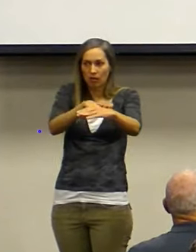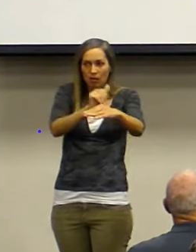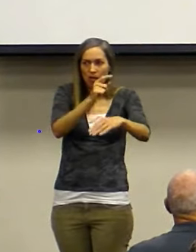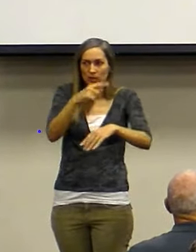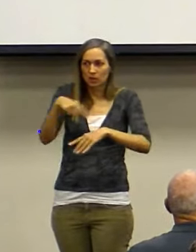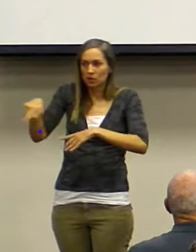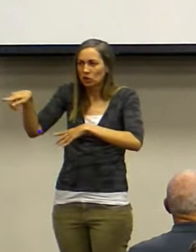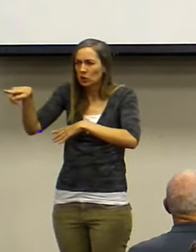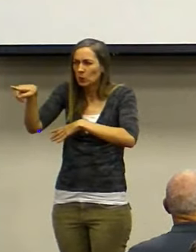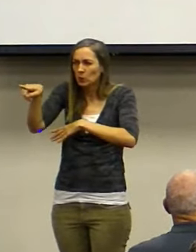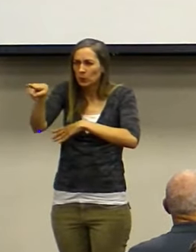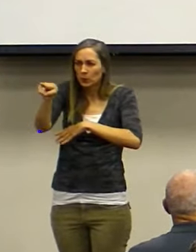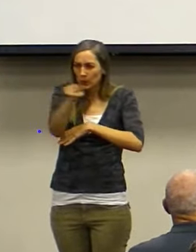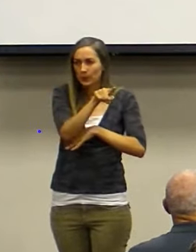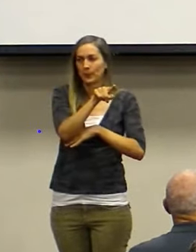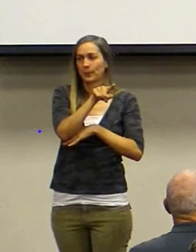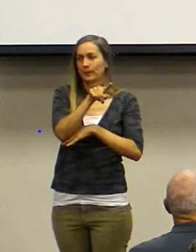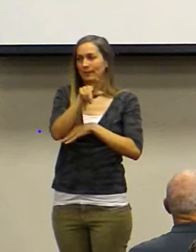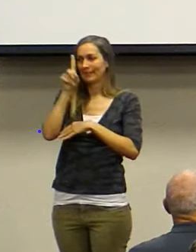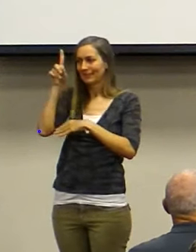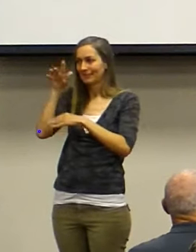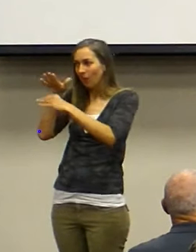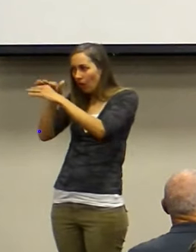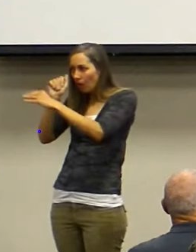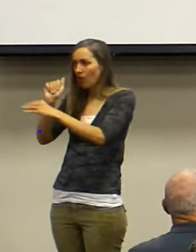Each and every one of us, he's calling.